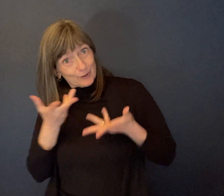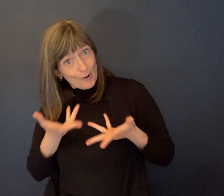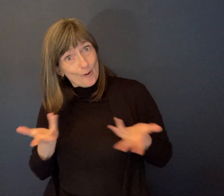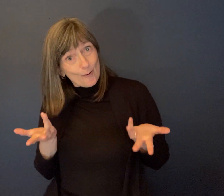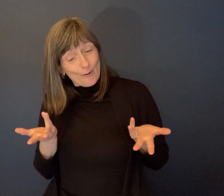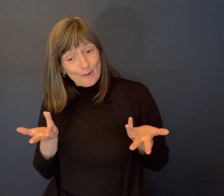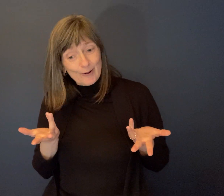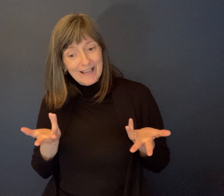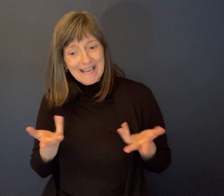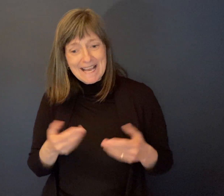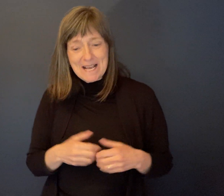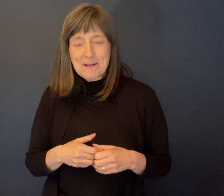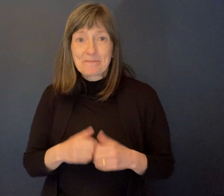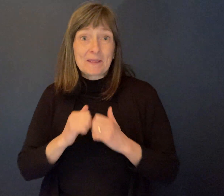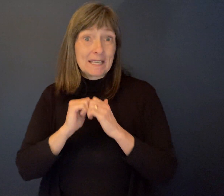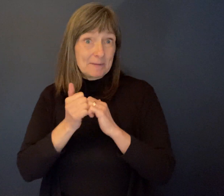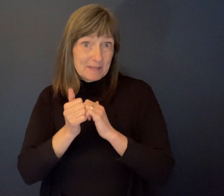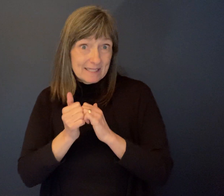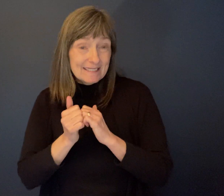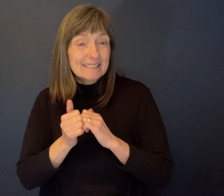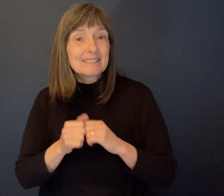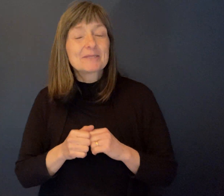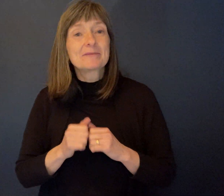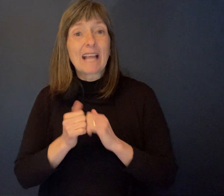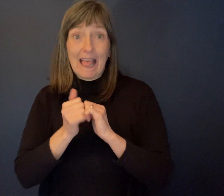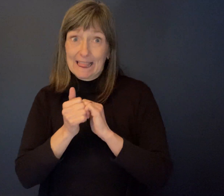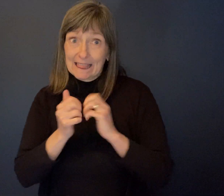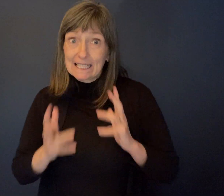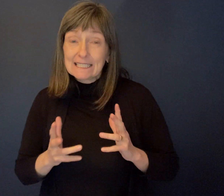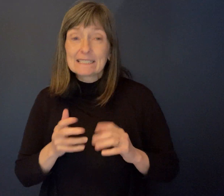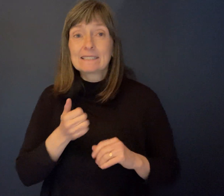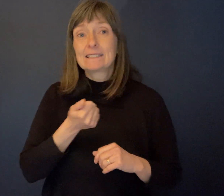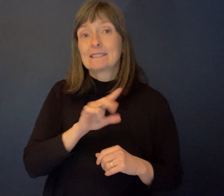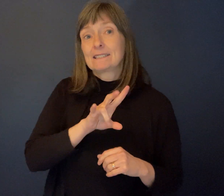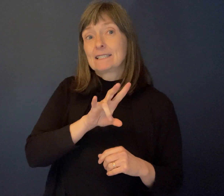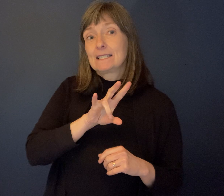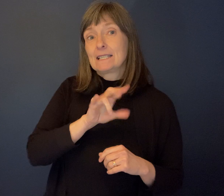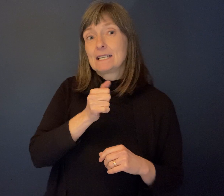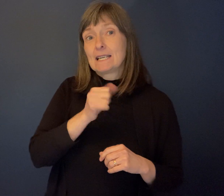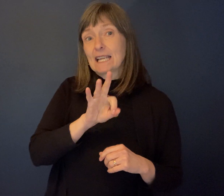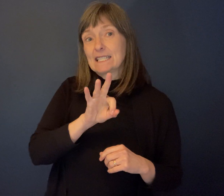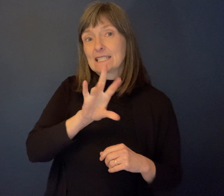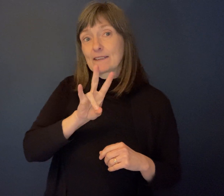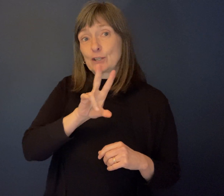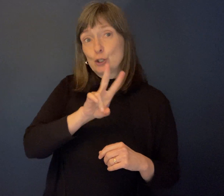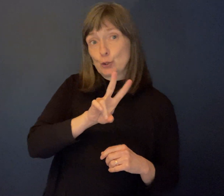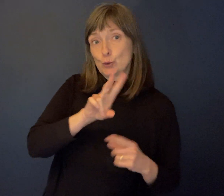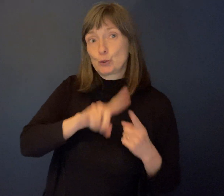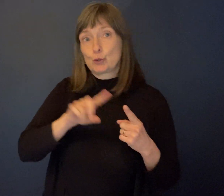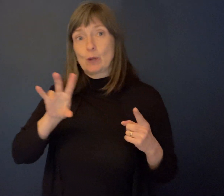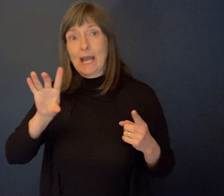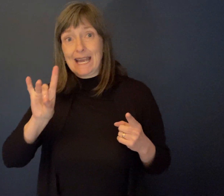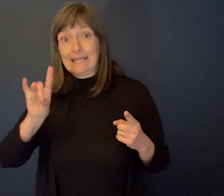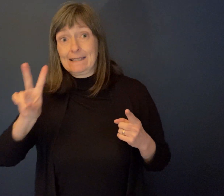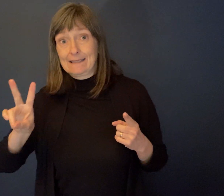I competed as a, uh, an athlete from 1972 to 1987 and, uh, managed to compete at,